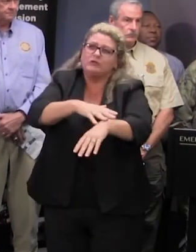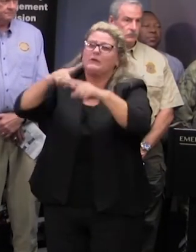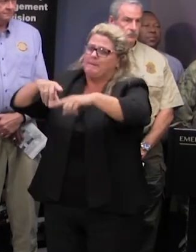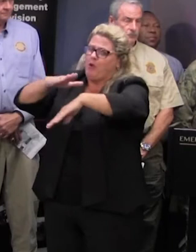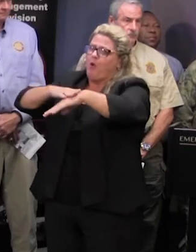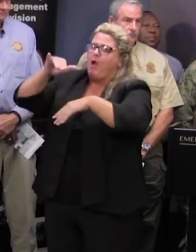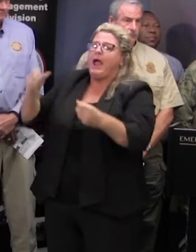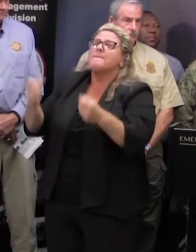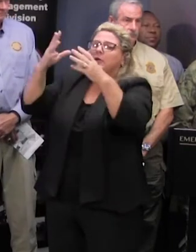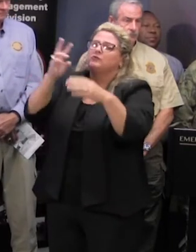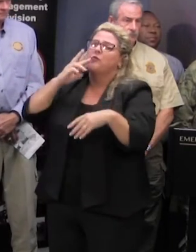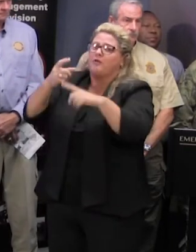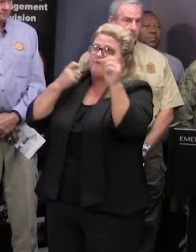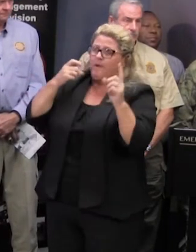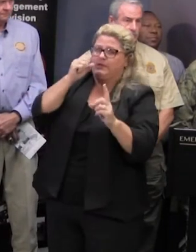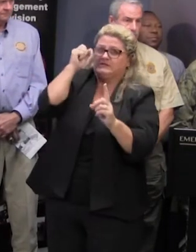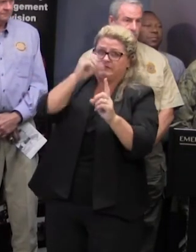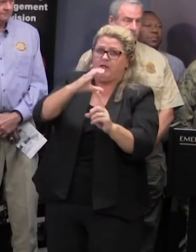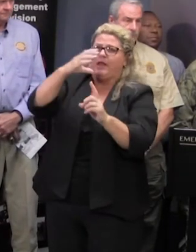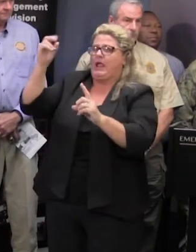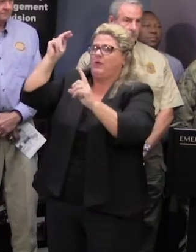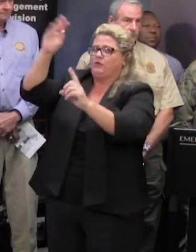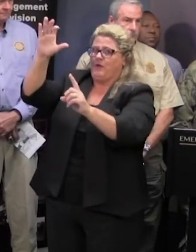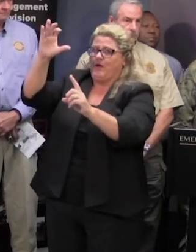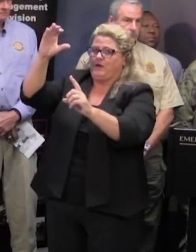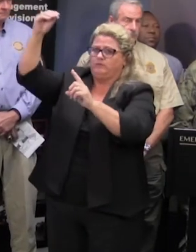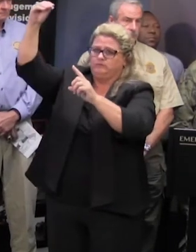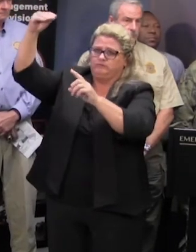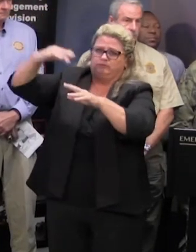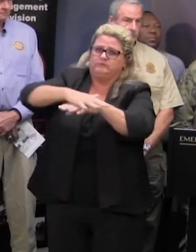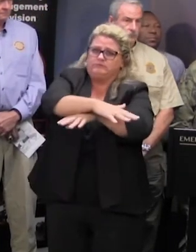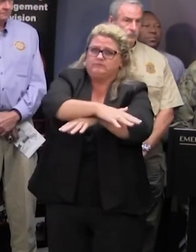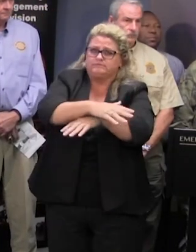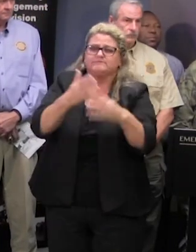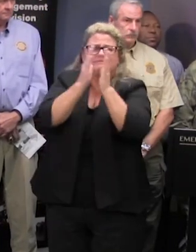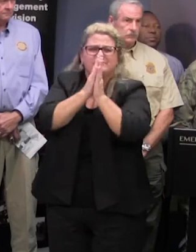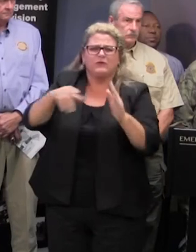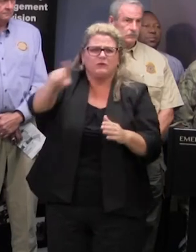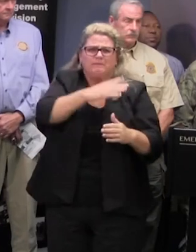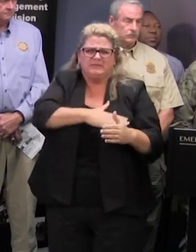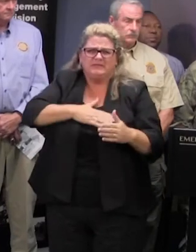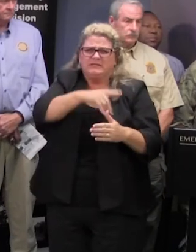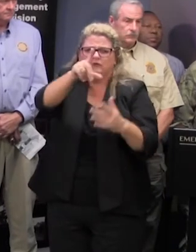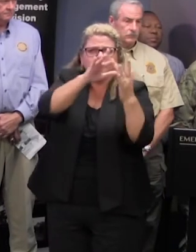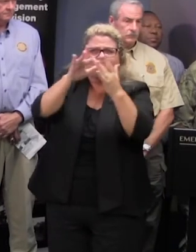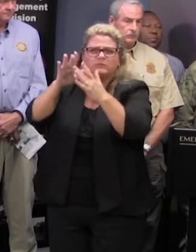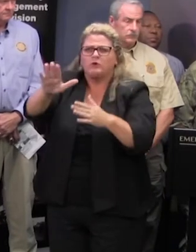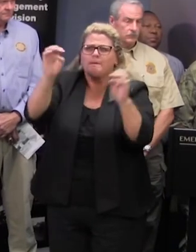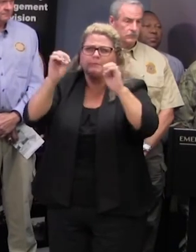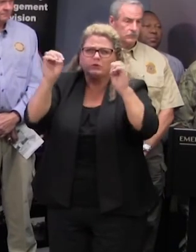fell not only here in south carolina but also in north carolina we urge the public to stay in touch with local emergency management officials